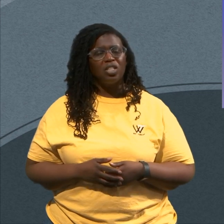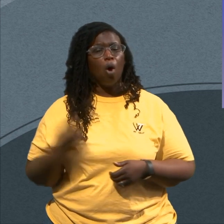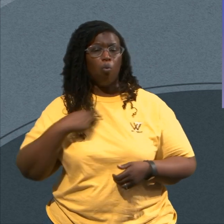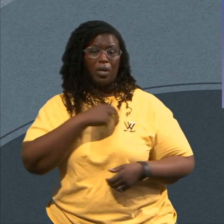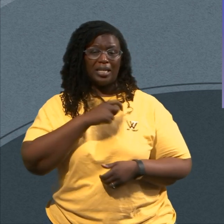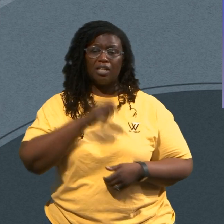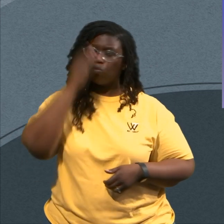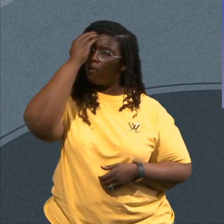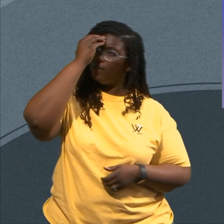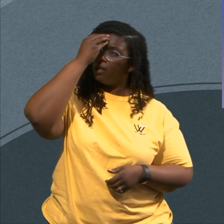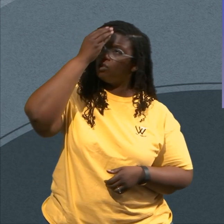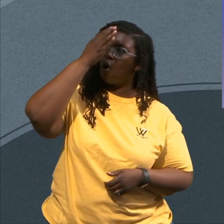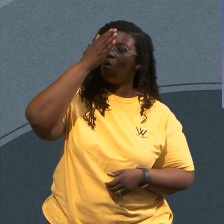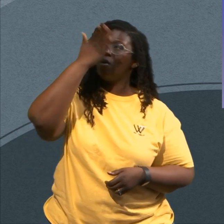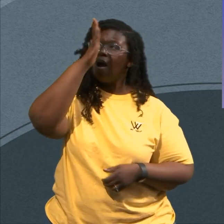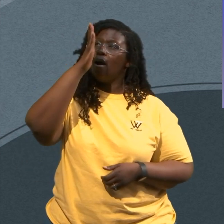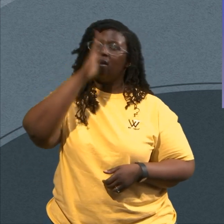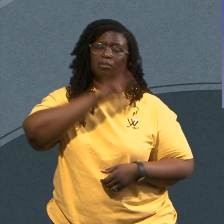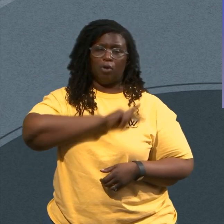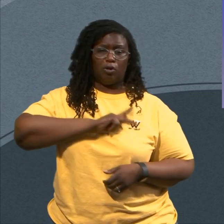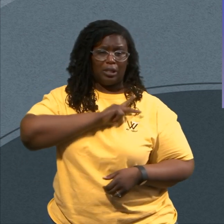Reflect On God Providing For Me